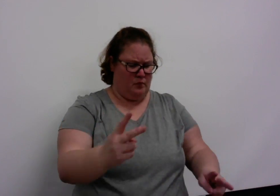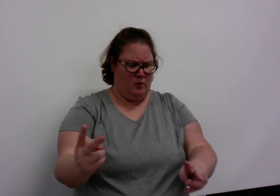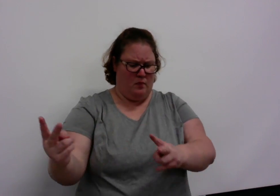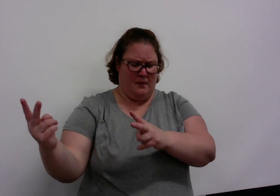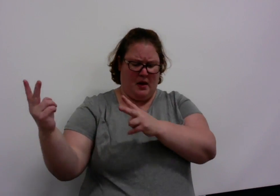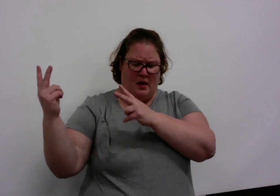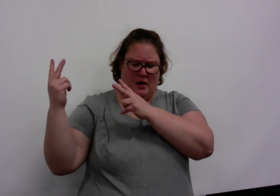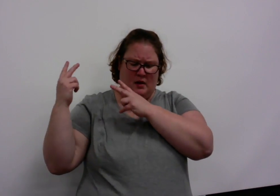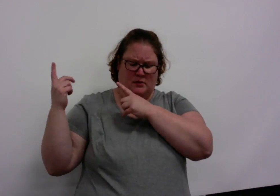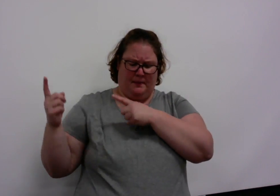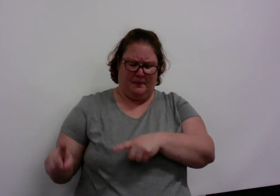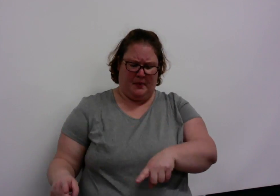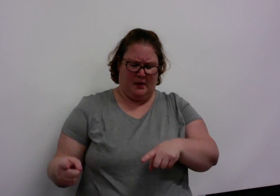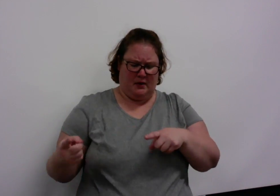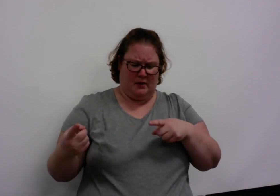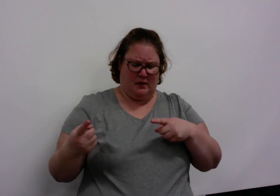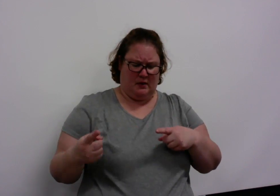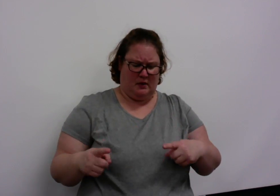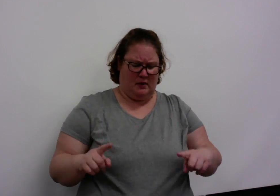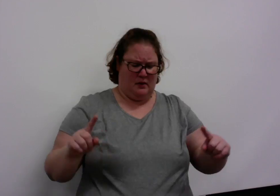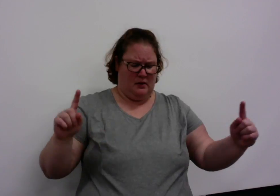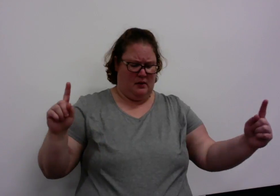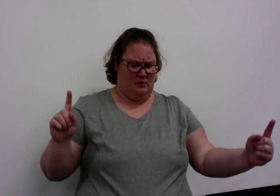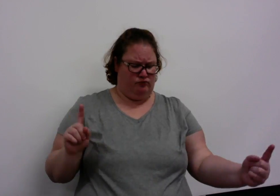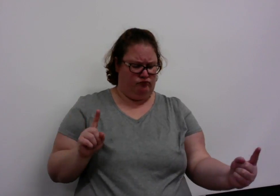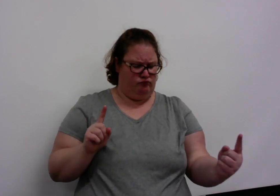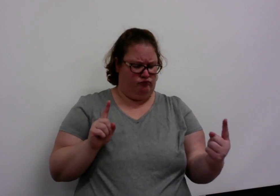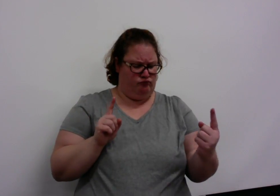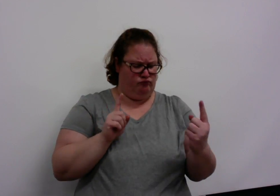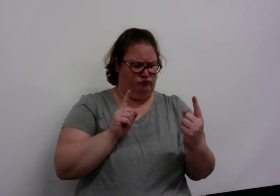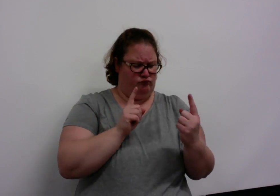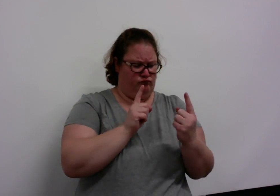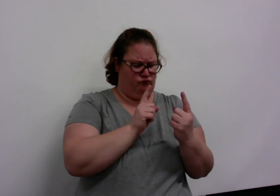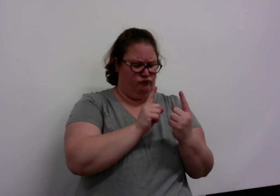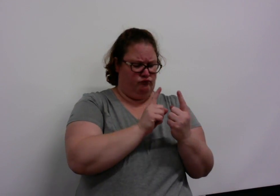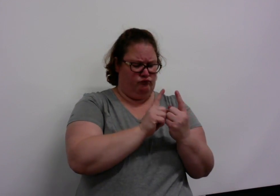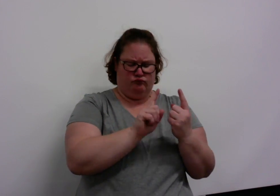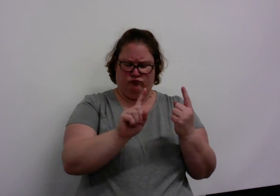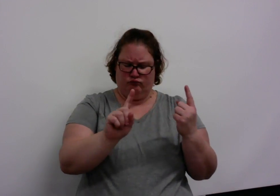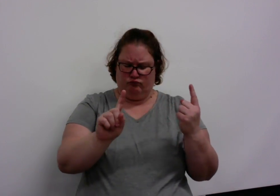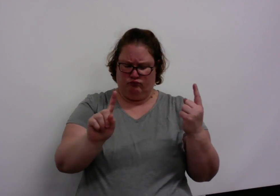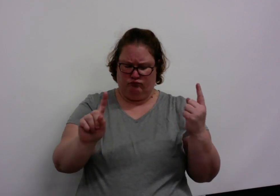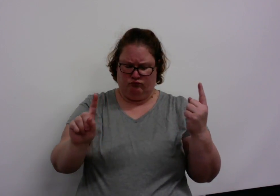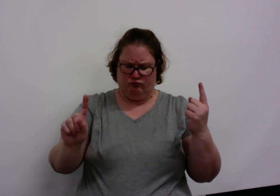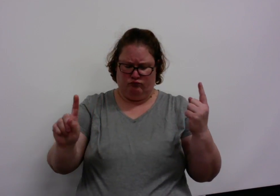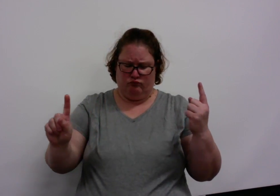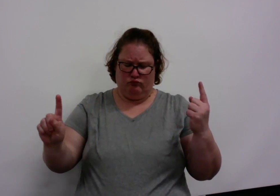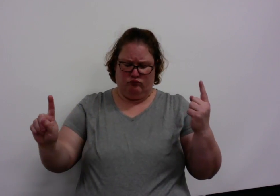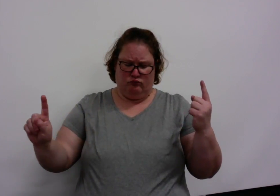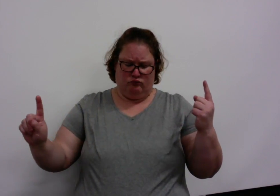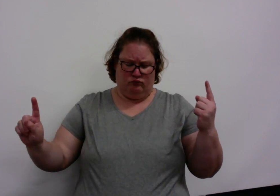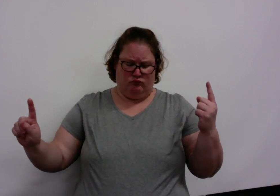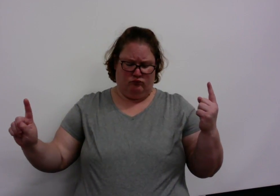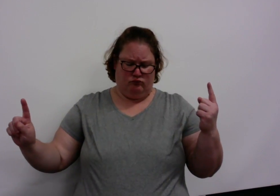make her see, the truth about my past, impossible, she'd turn away from me.